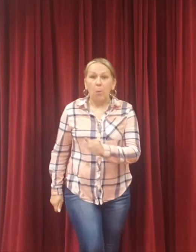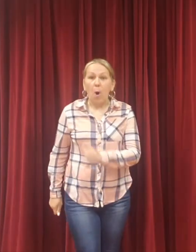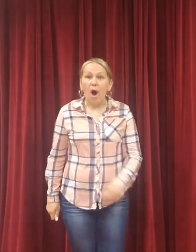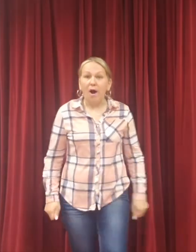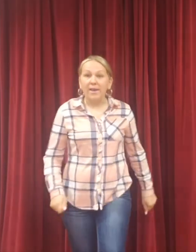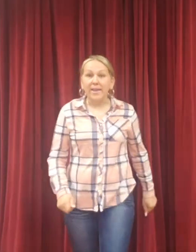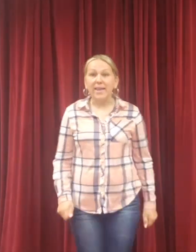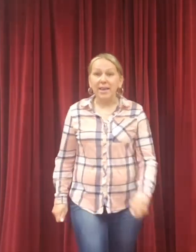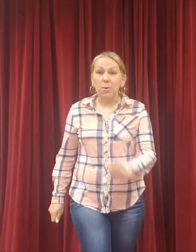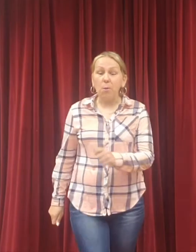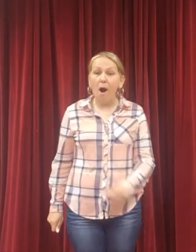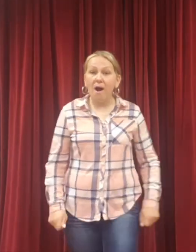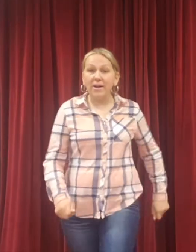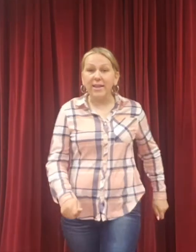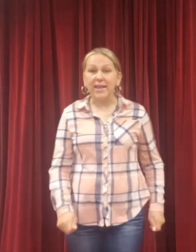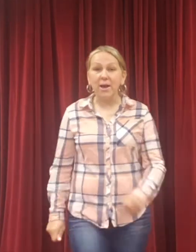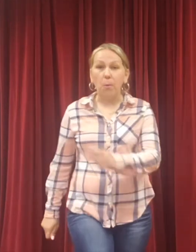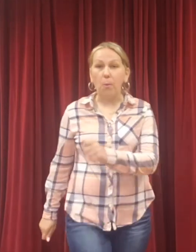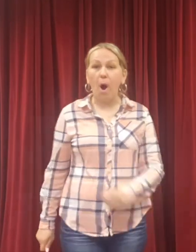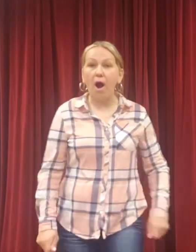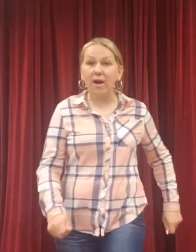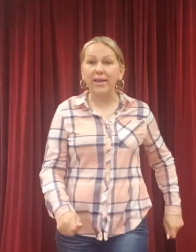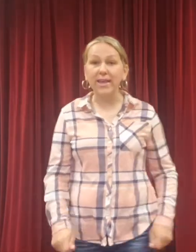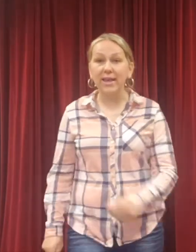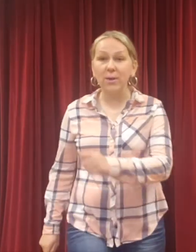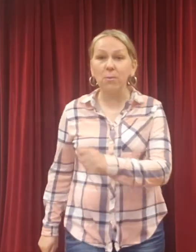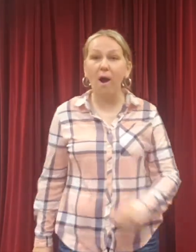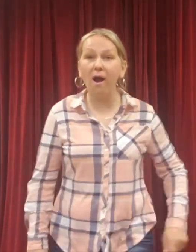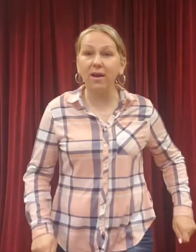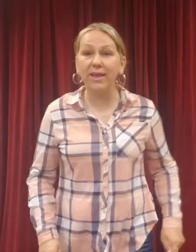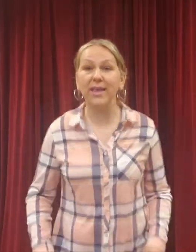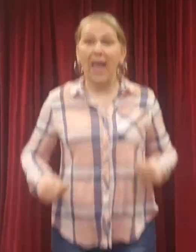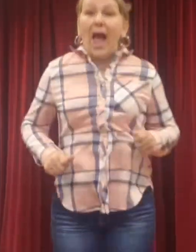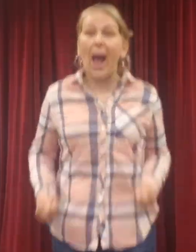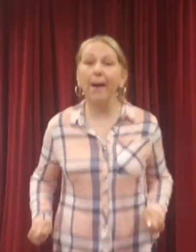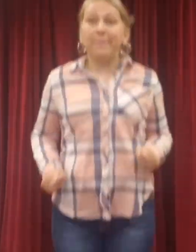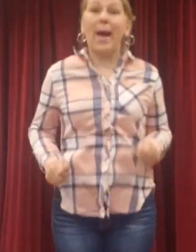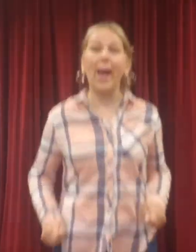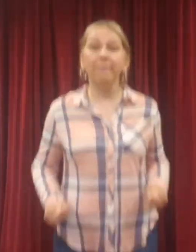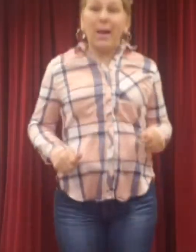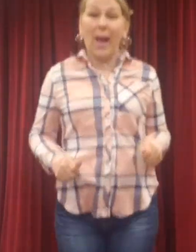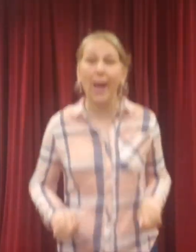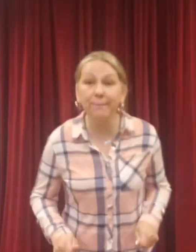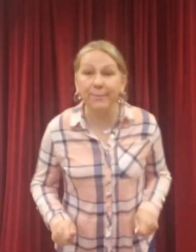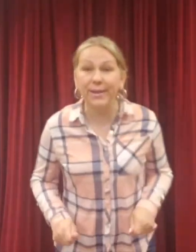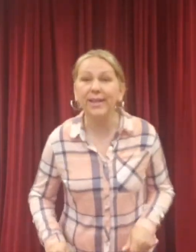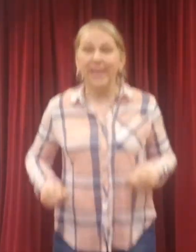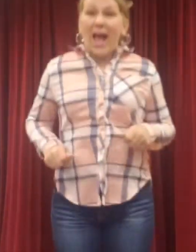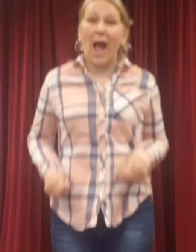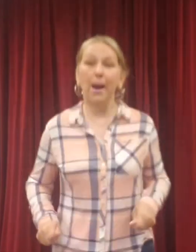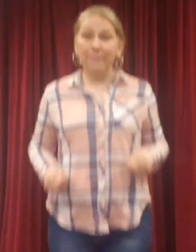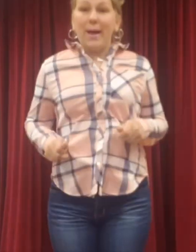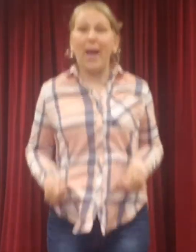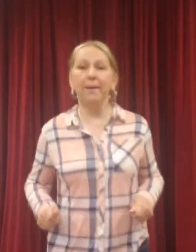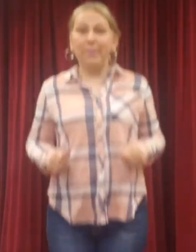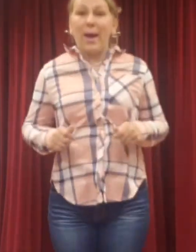Walking, walking walking walking walking hop hop hop hop hop hop